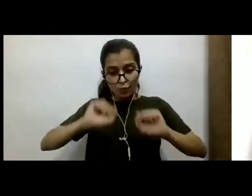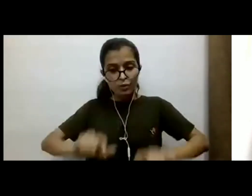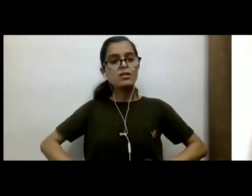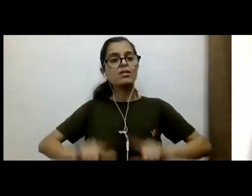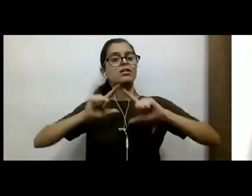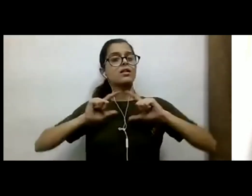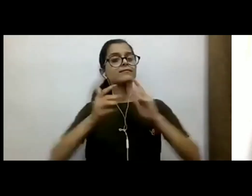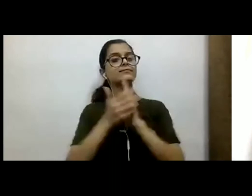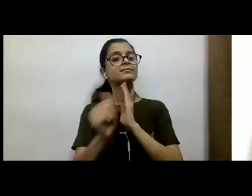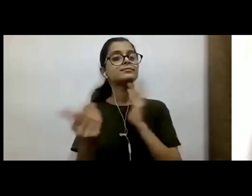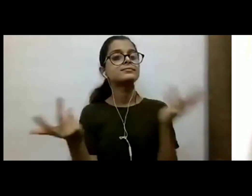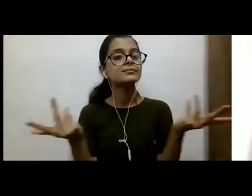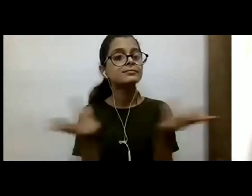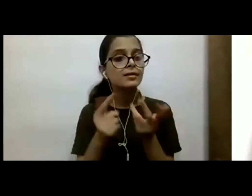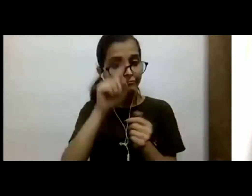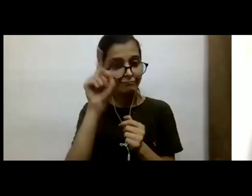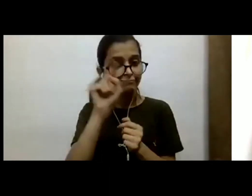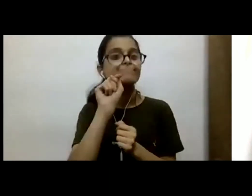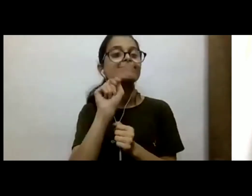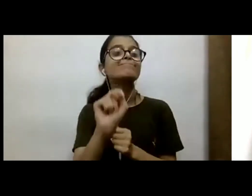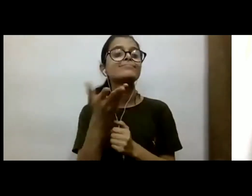That was a big question mark.